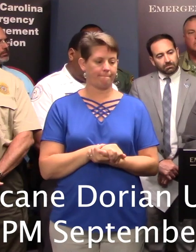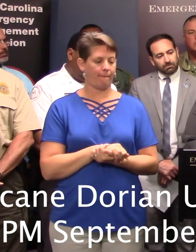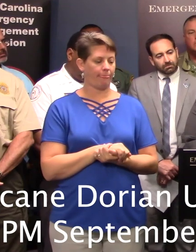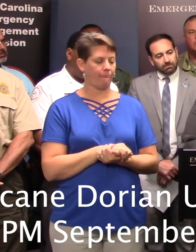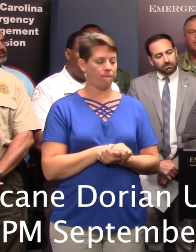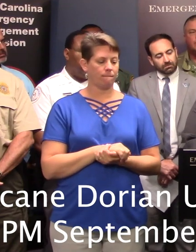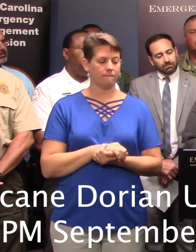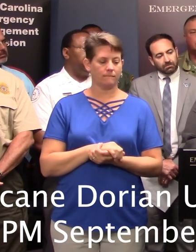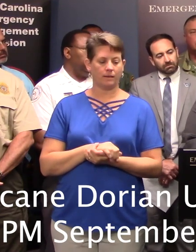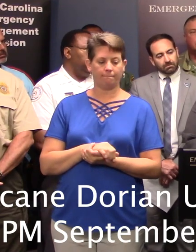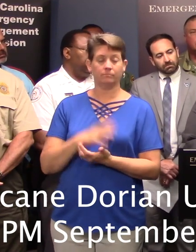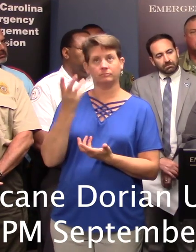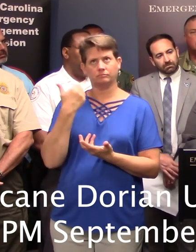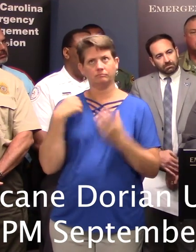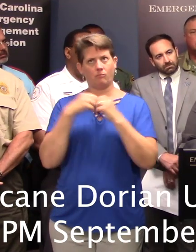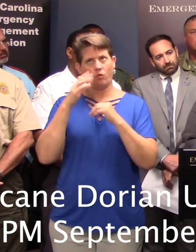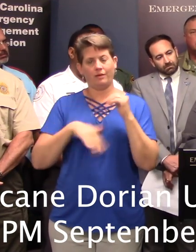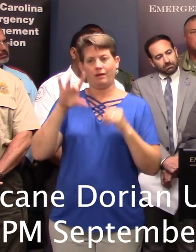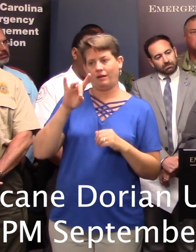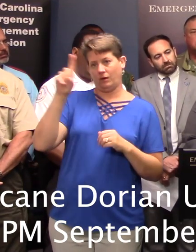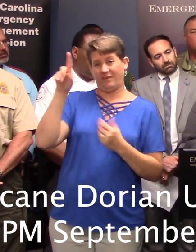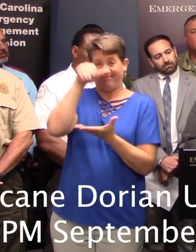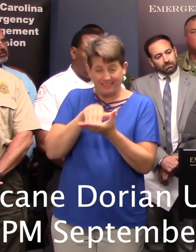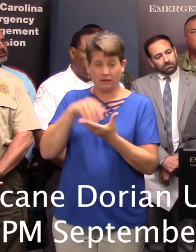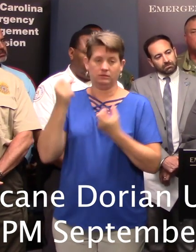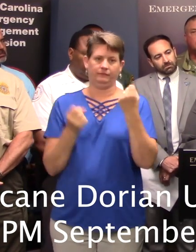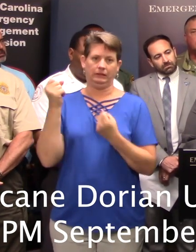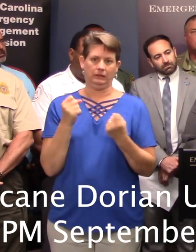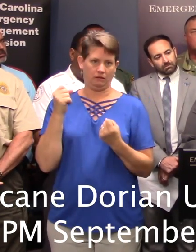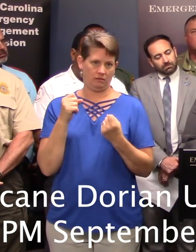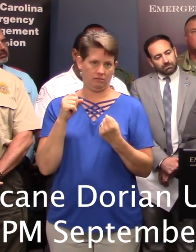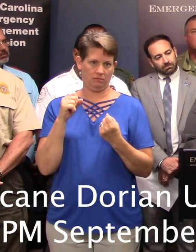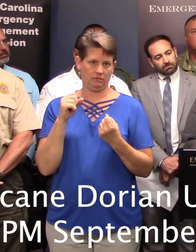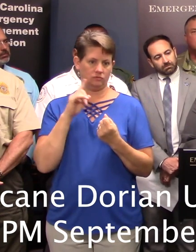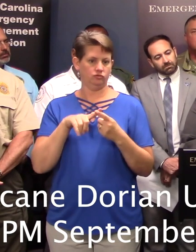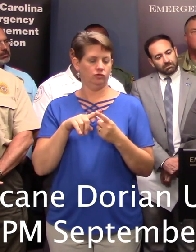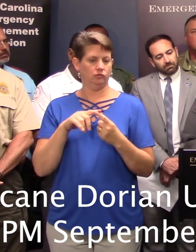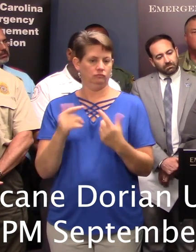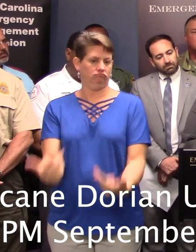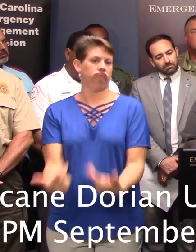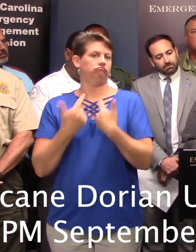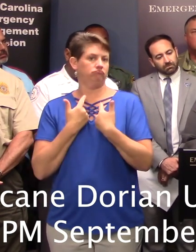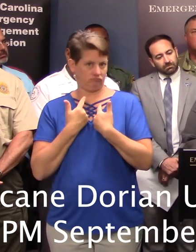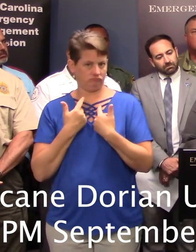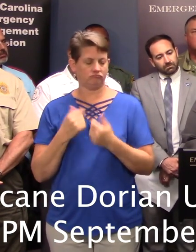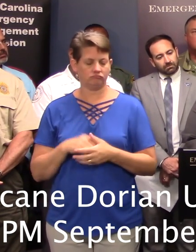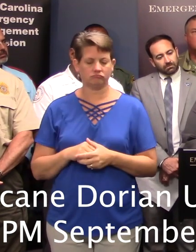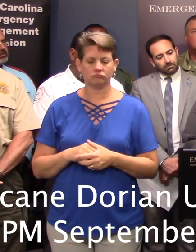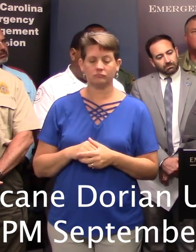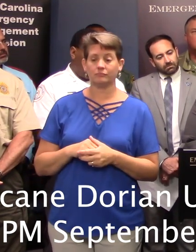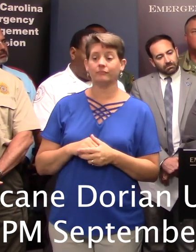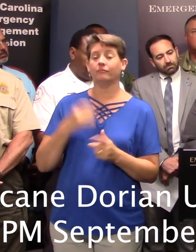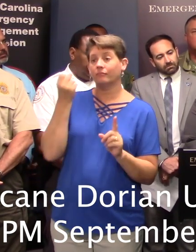approximately or actually greater than 81,000 vehicles heading westbound on I-26 on both sides. And